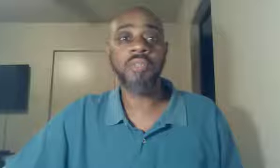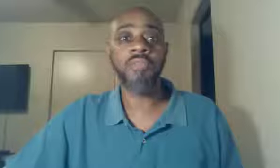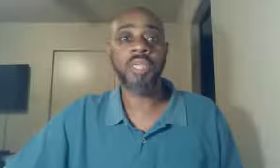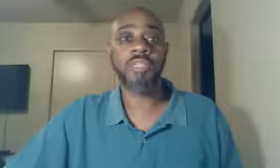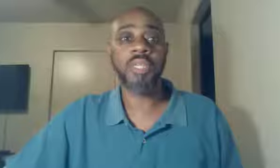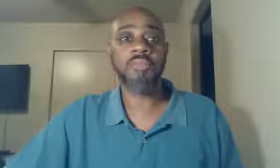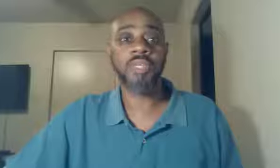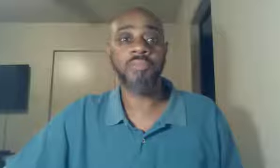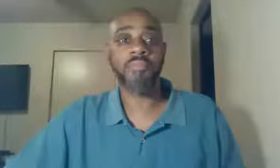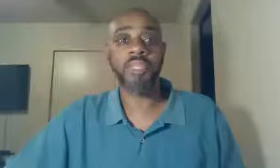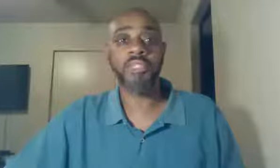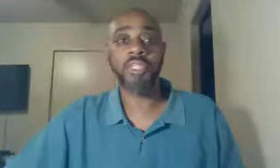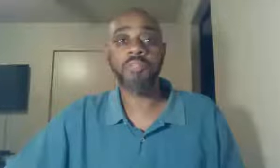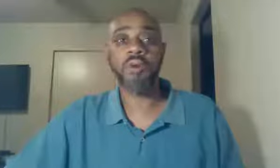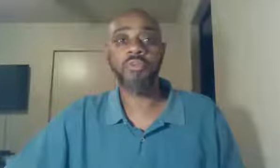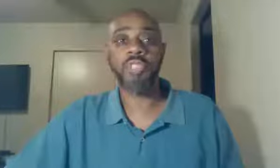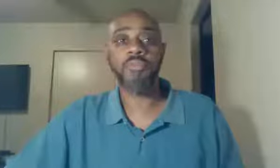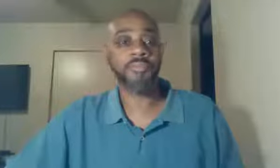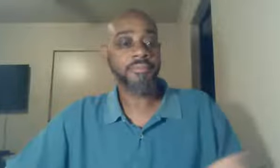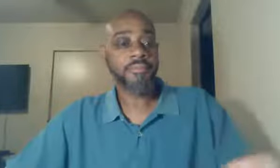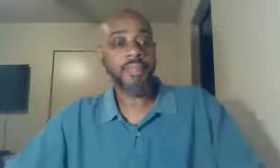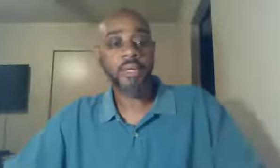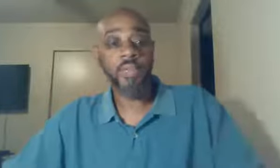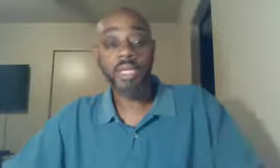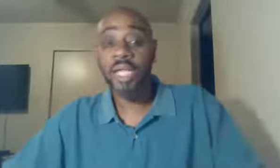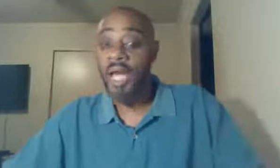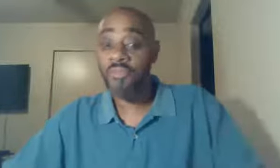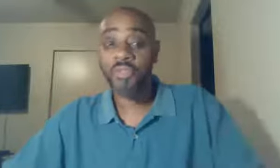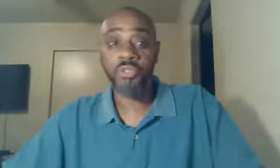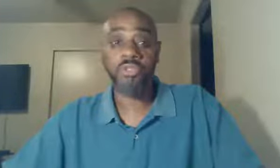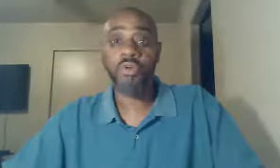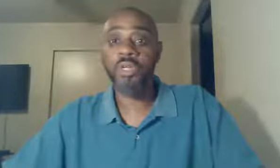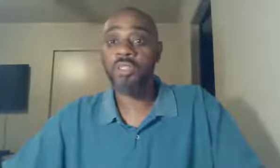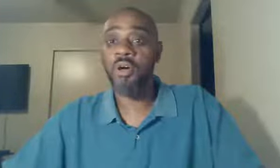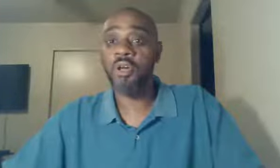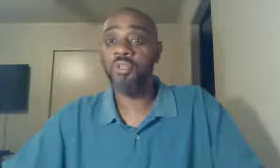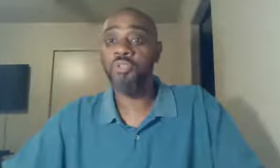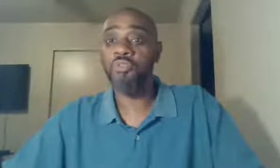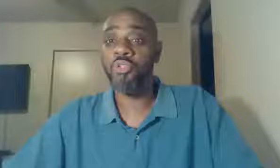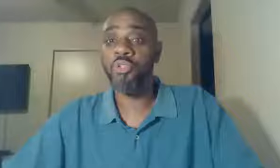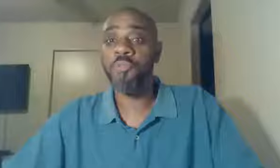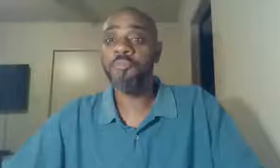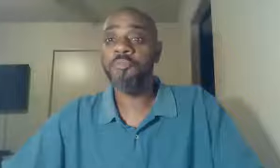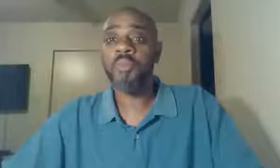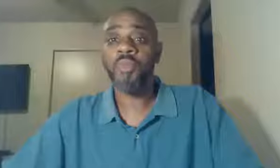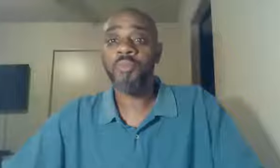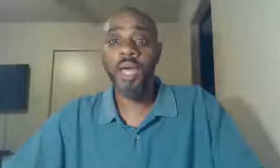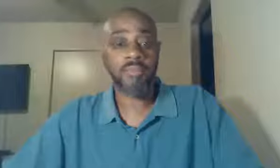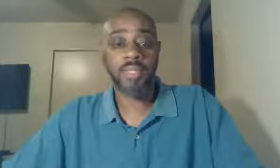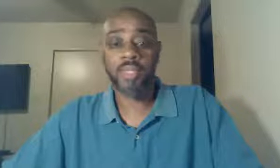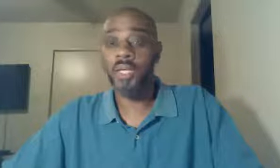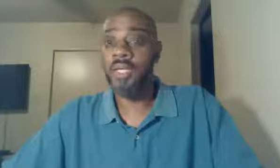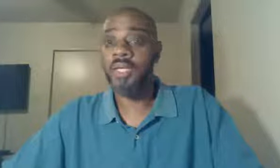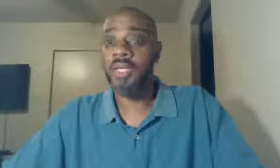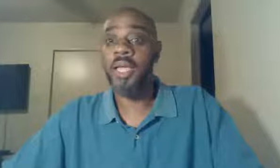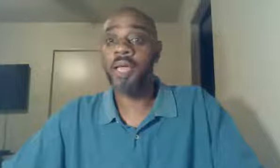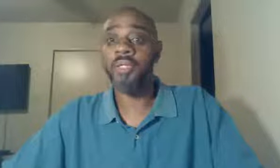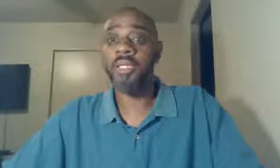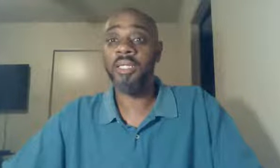avail yourselves of the information. Just post it. We'd love for you to join us on YouTube. We've got now